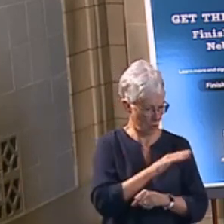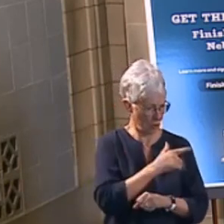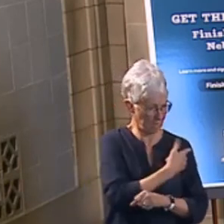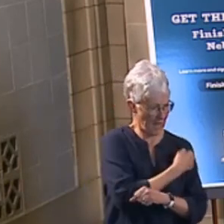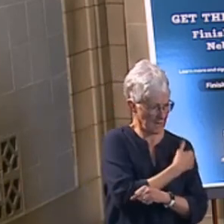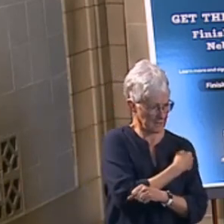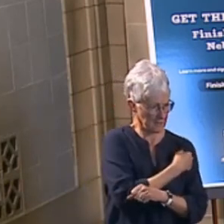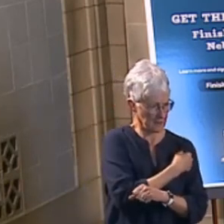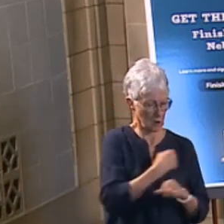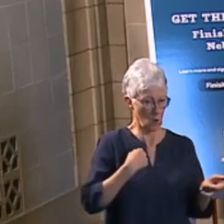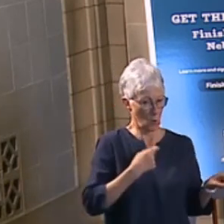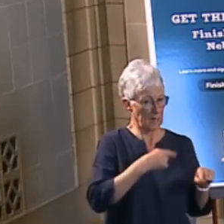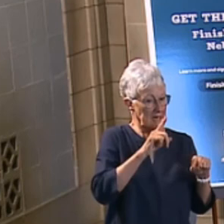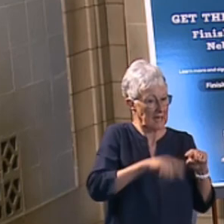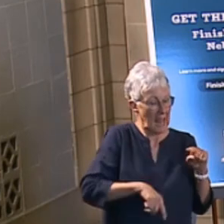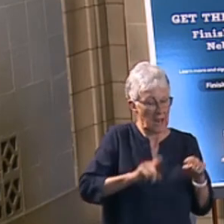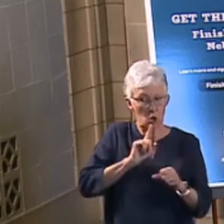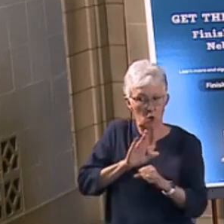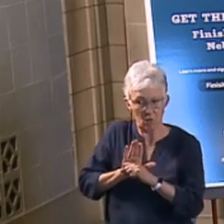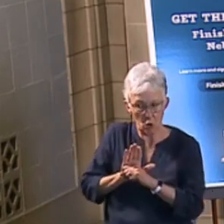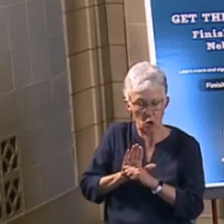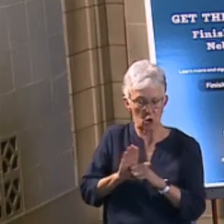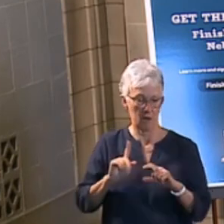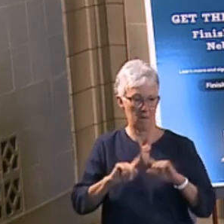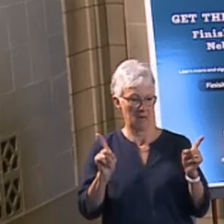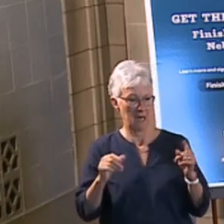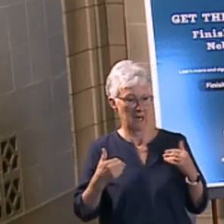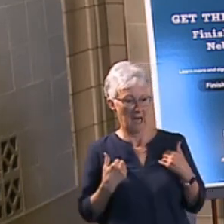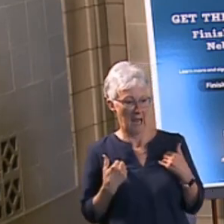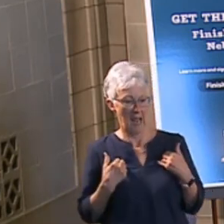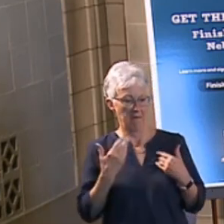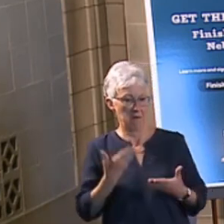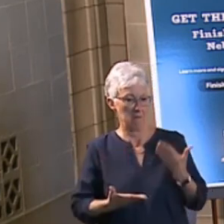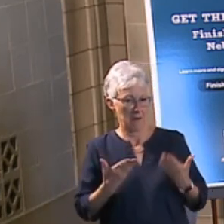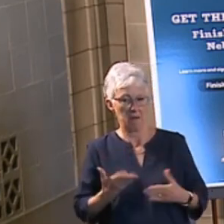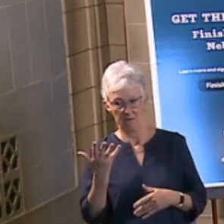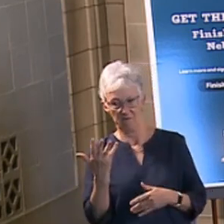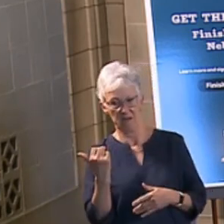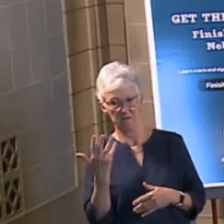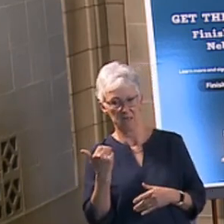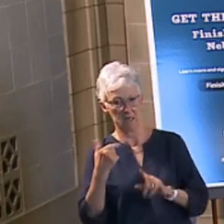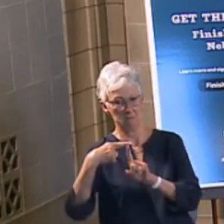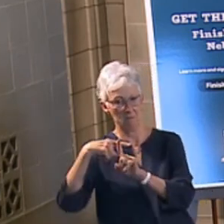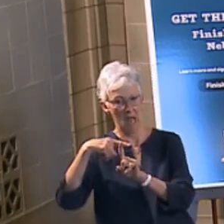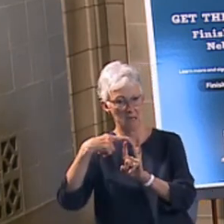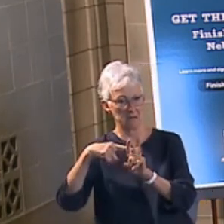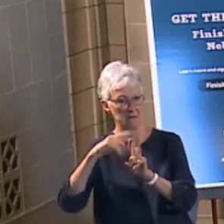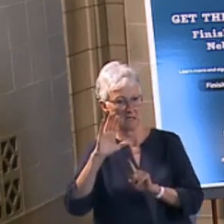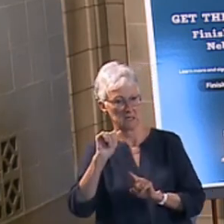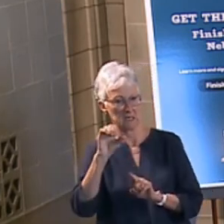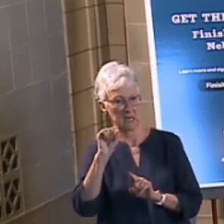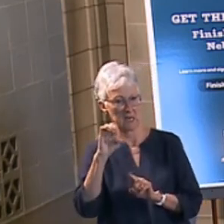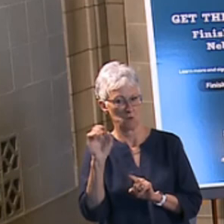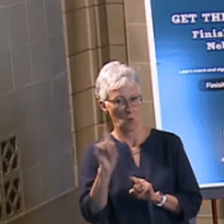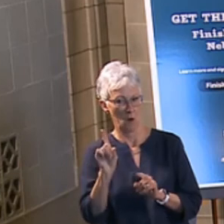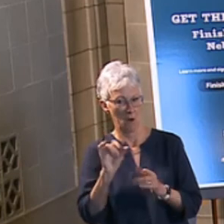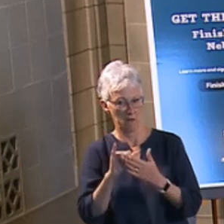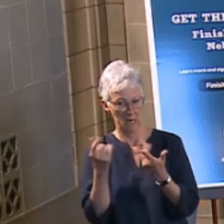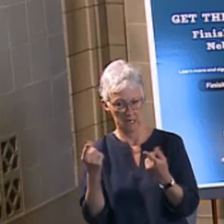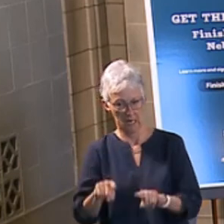can't confirm this, but we have about maybe 15 positive cases here in Nebraska where that has taken place.